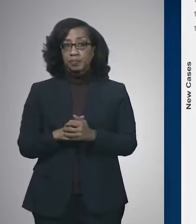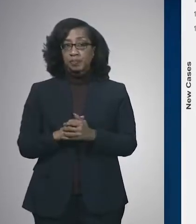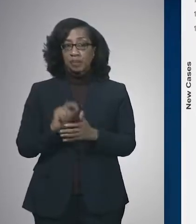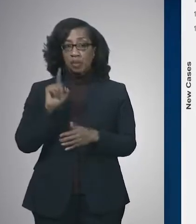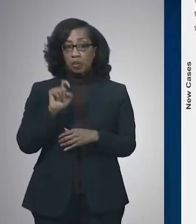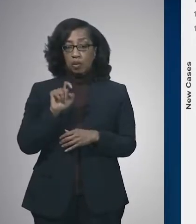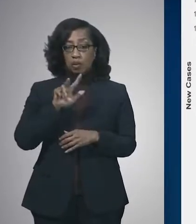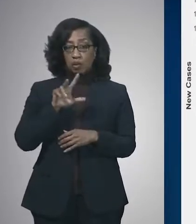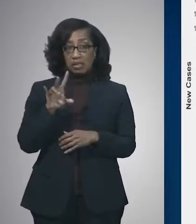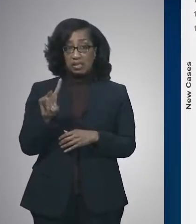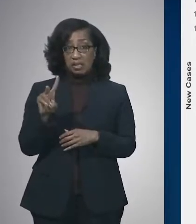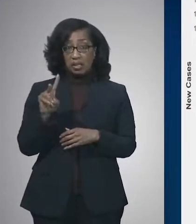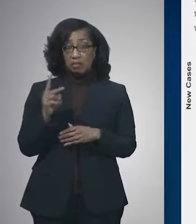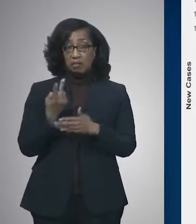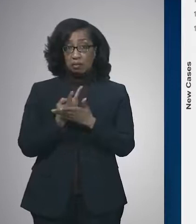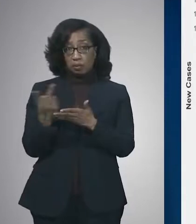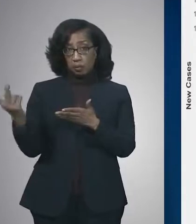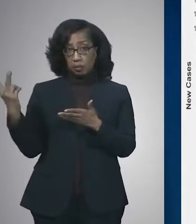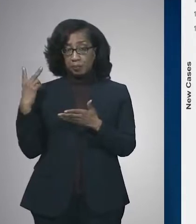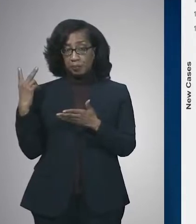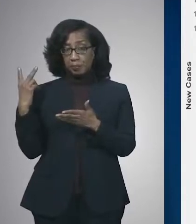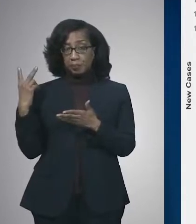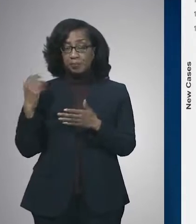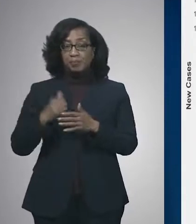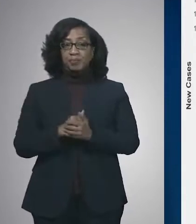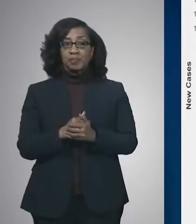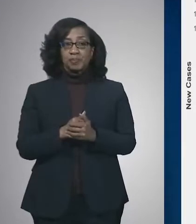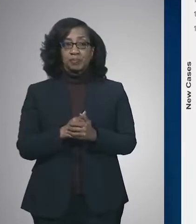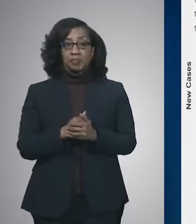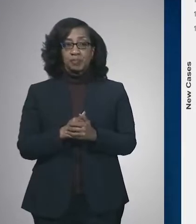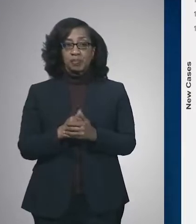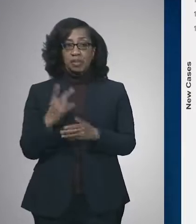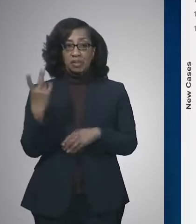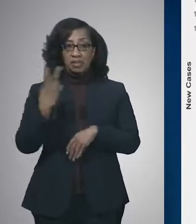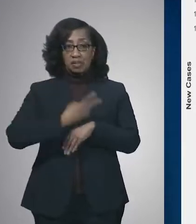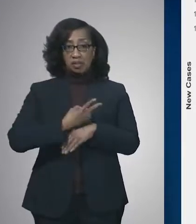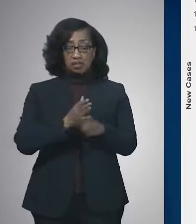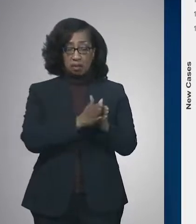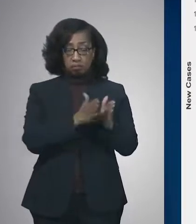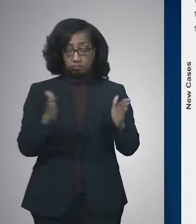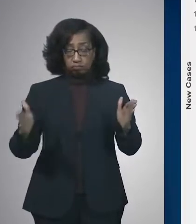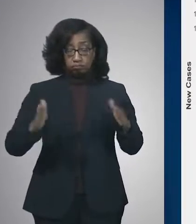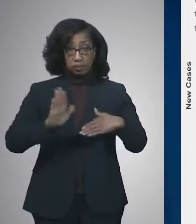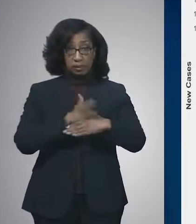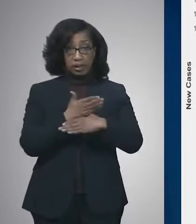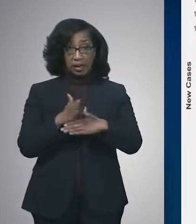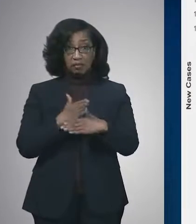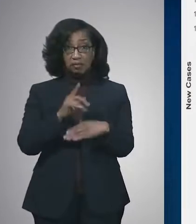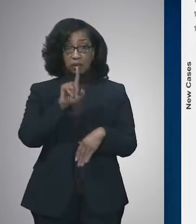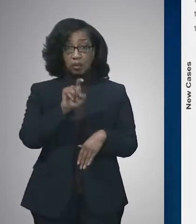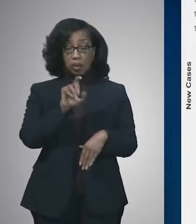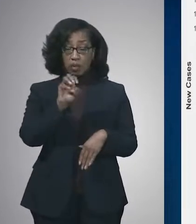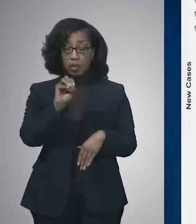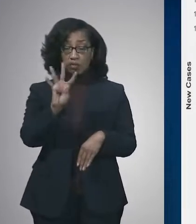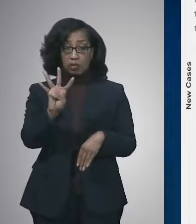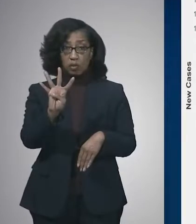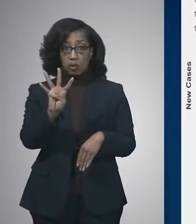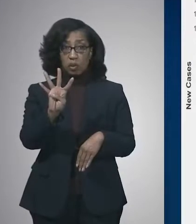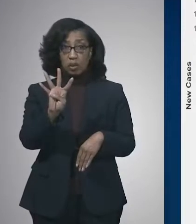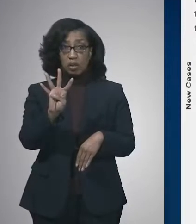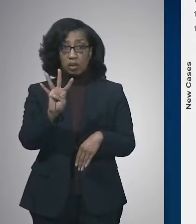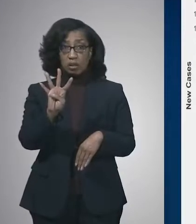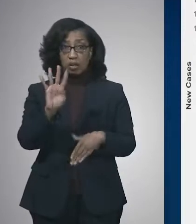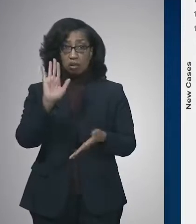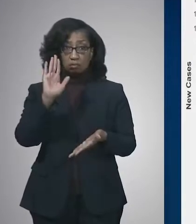137 cases we reported two weeks ago. The seven day average of cases per day is now 104. That is